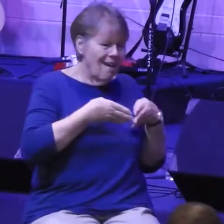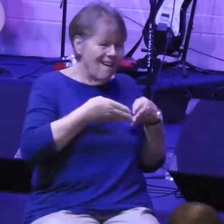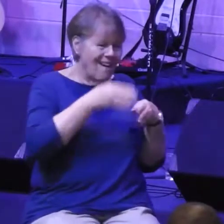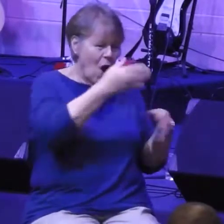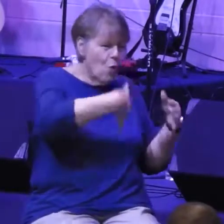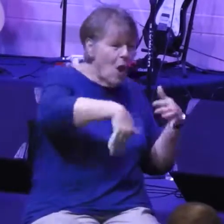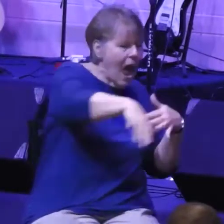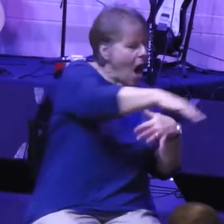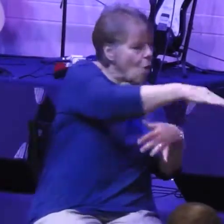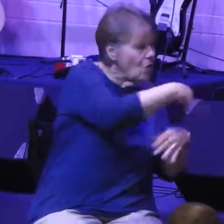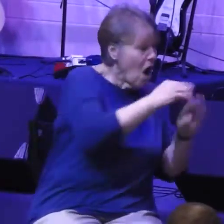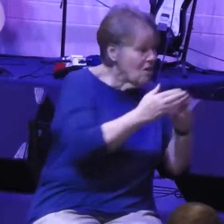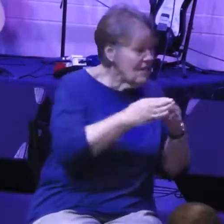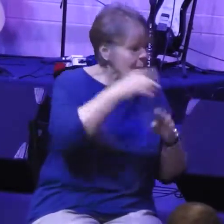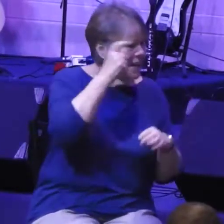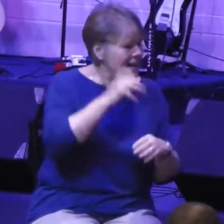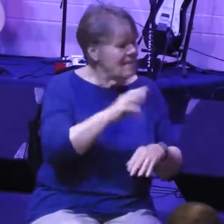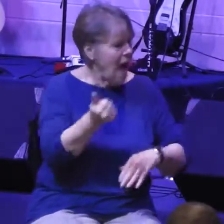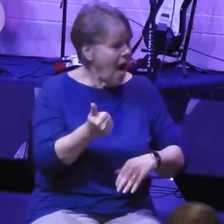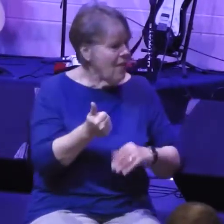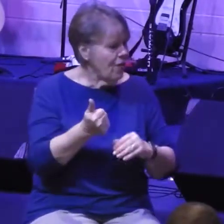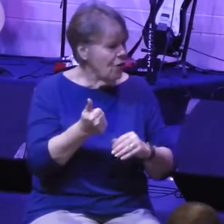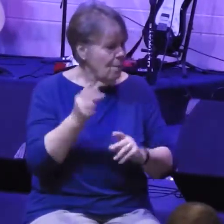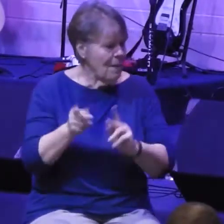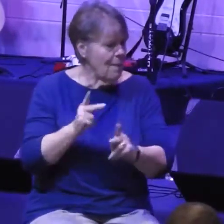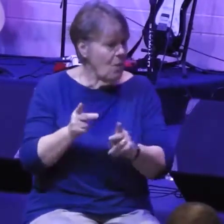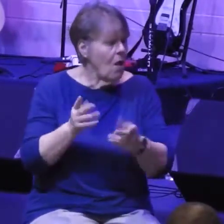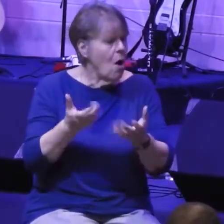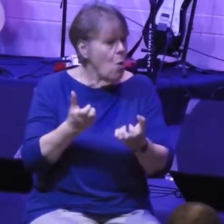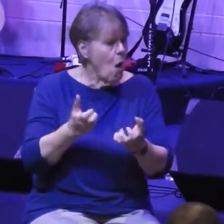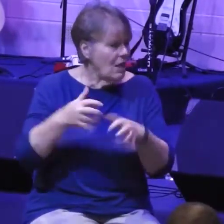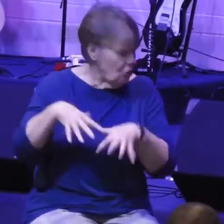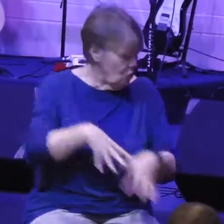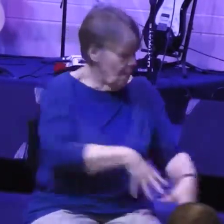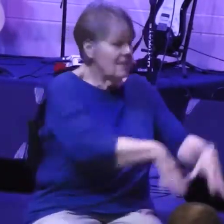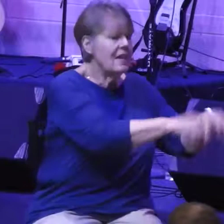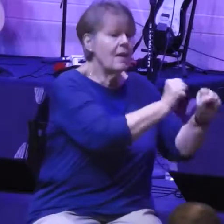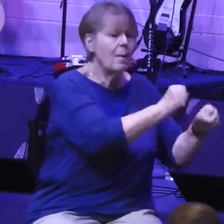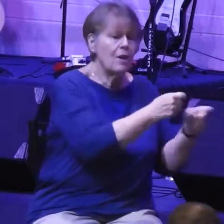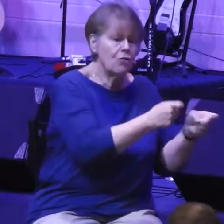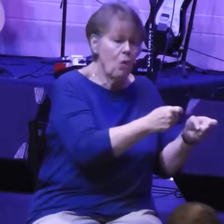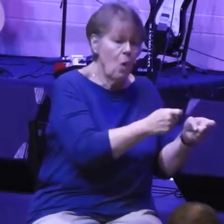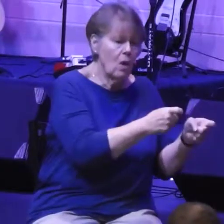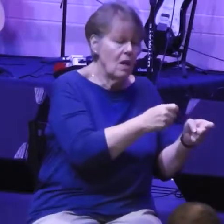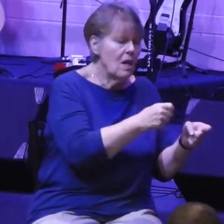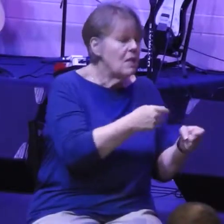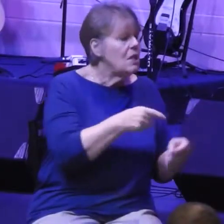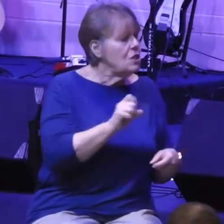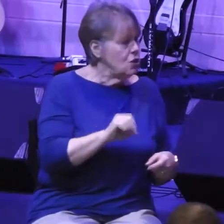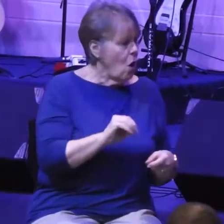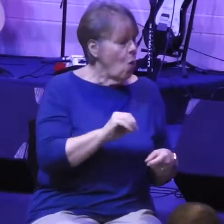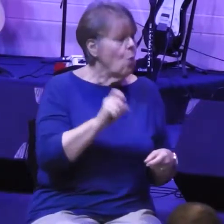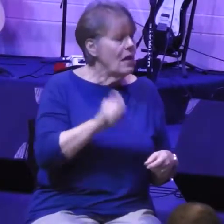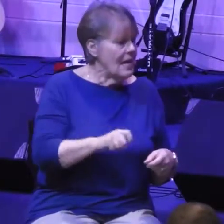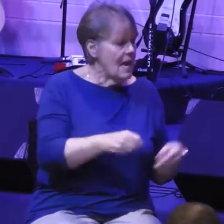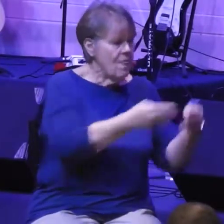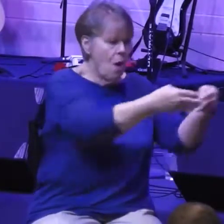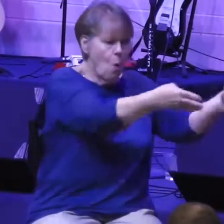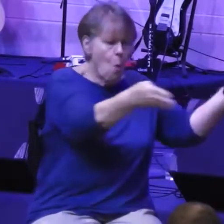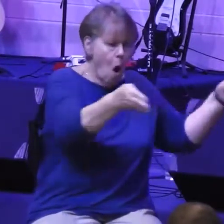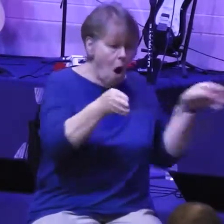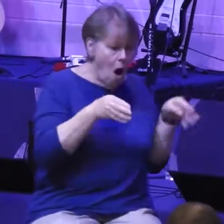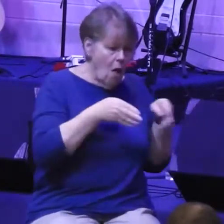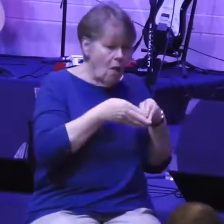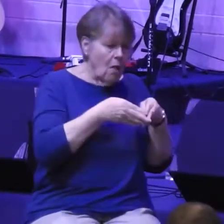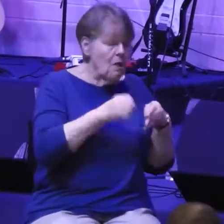with an army and capture Jerusalem. If you don't have a wall, you really don't have a city. So Nehemiah is rebuilding the